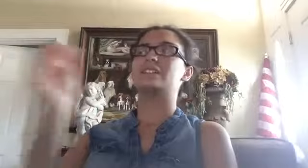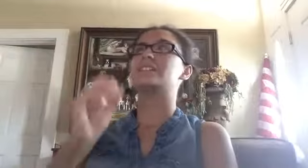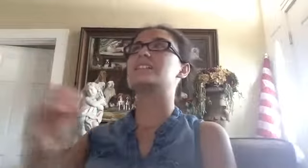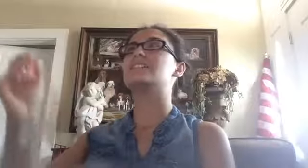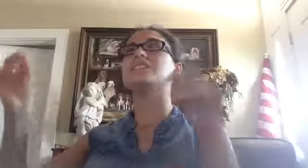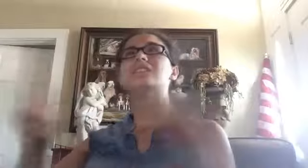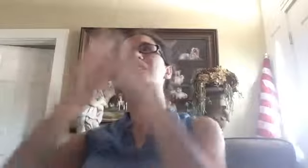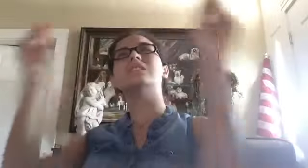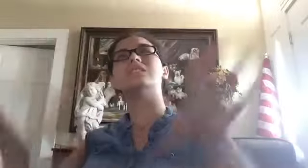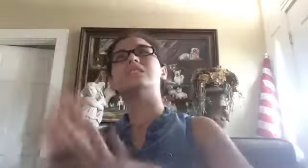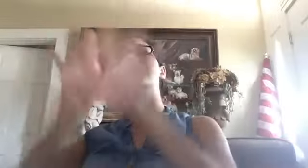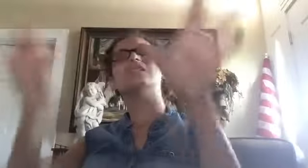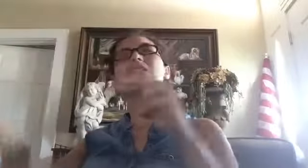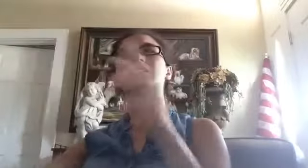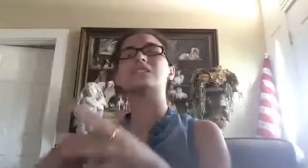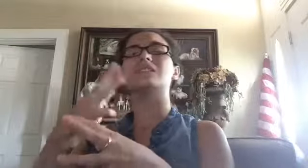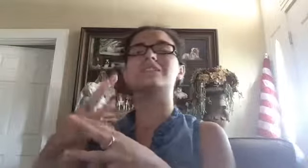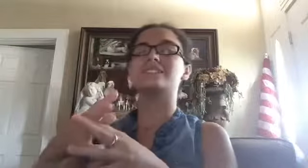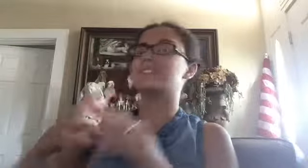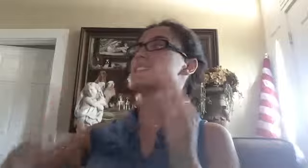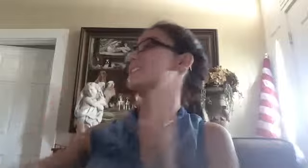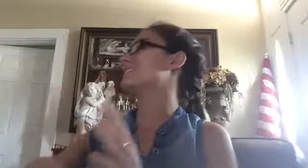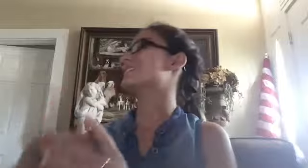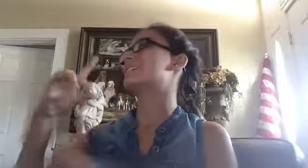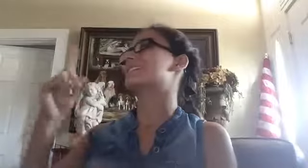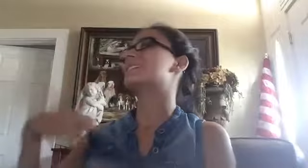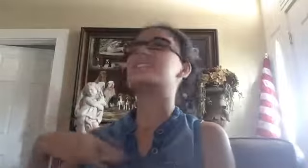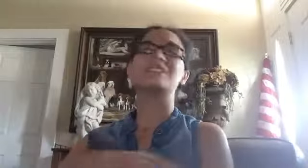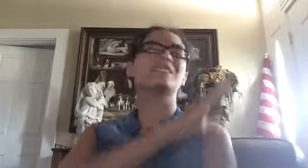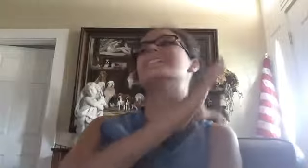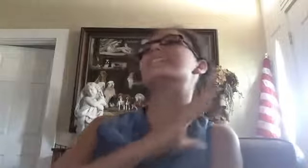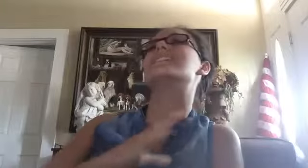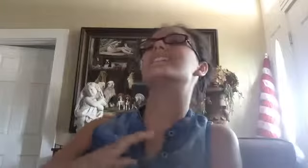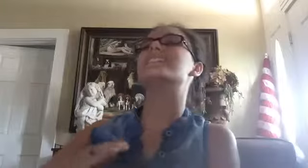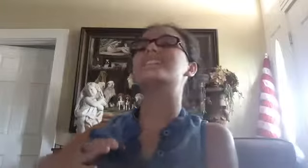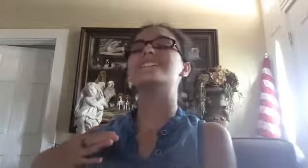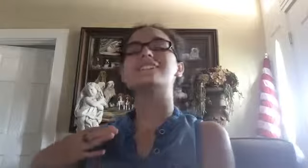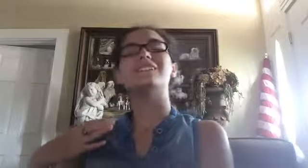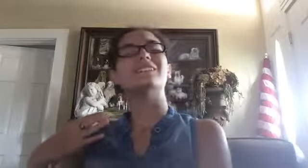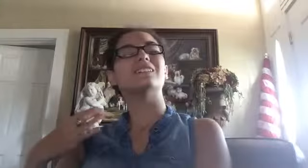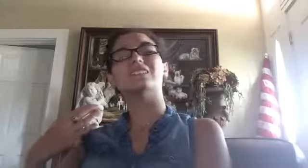Oh, great light of the world, fill up my soul,